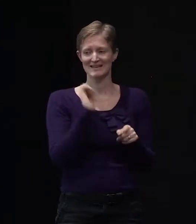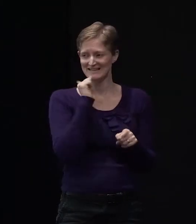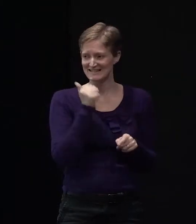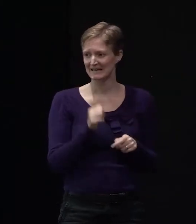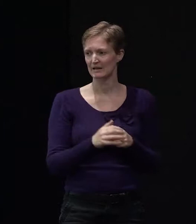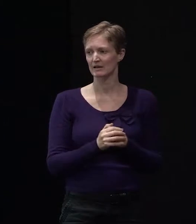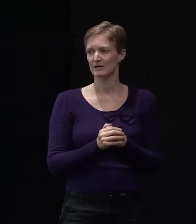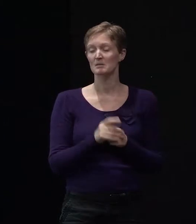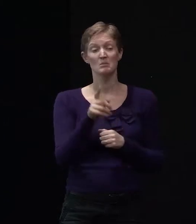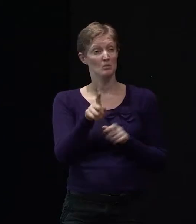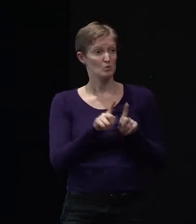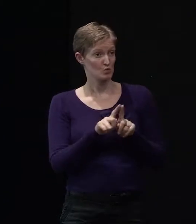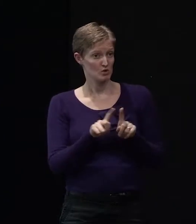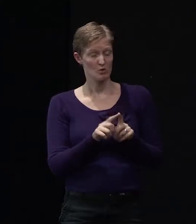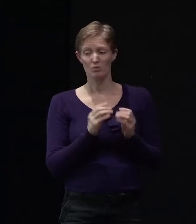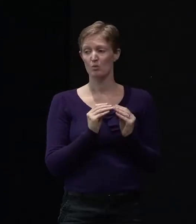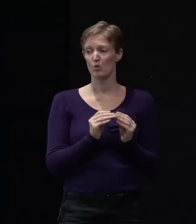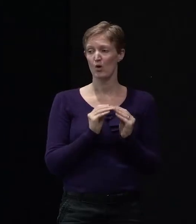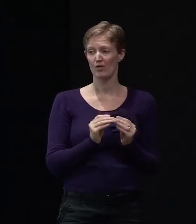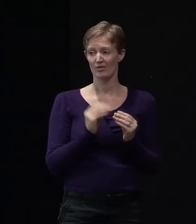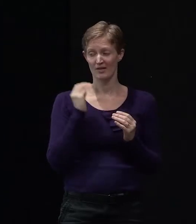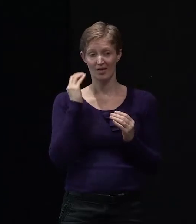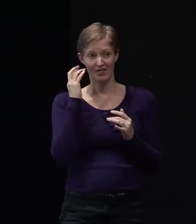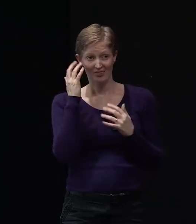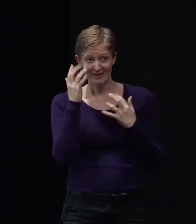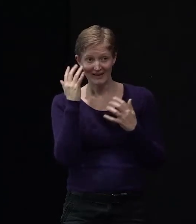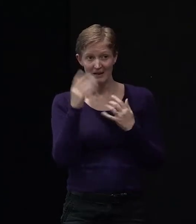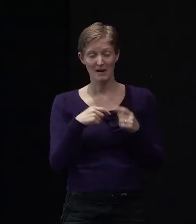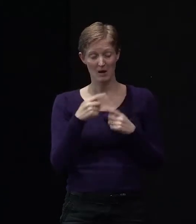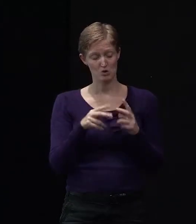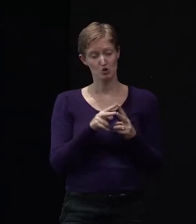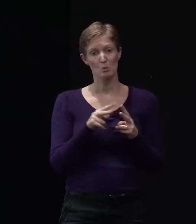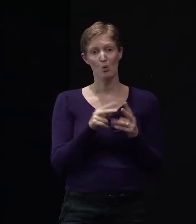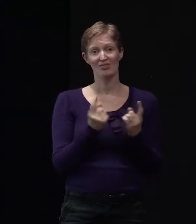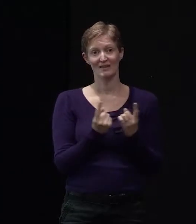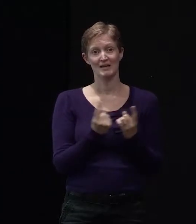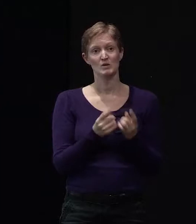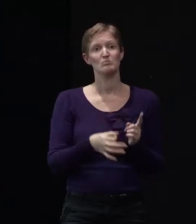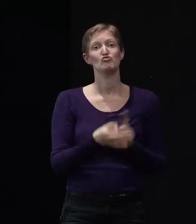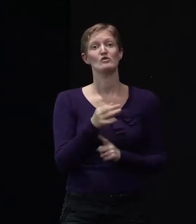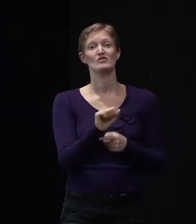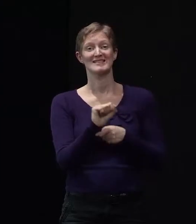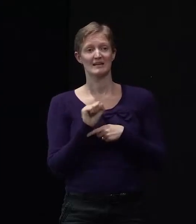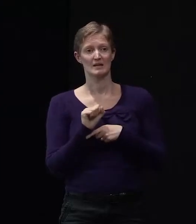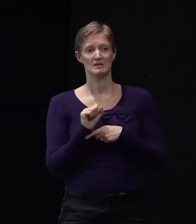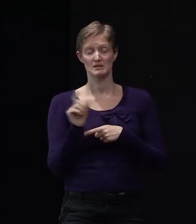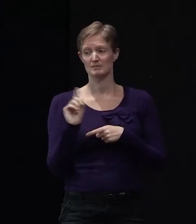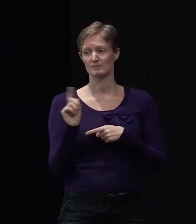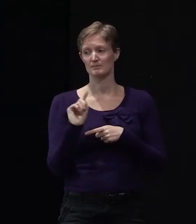But other things you might like to think about too, which will improve what we'd call the resilience of the house, are things like